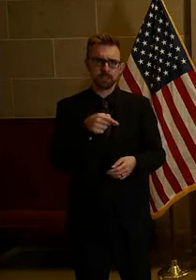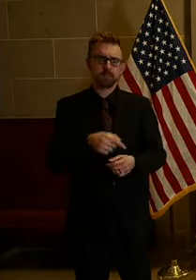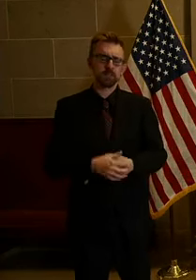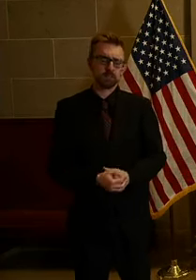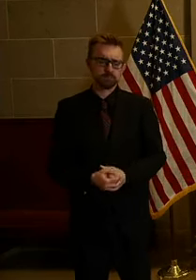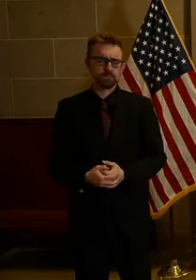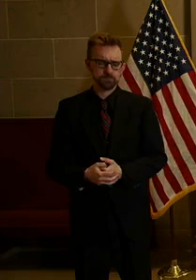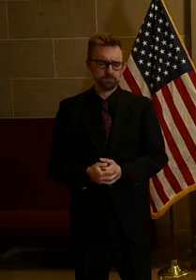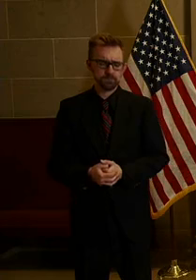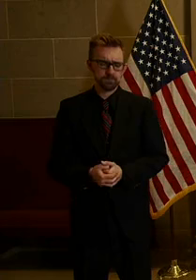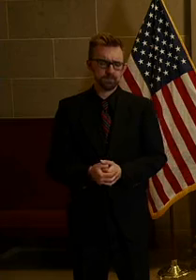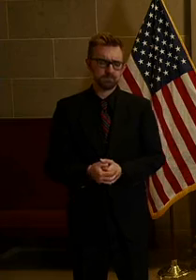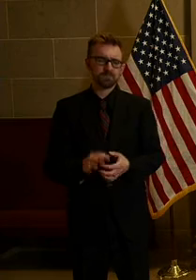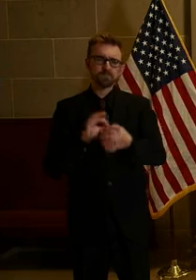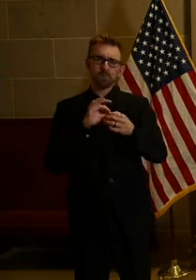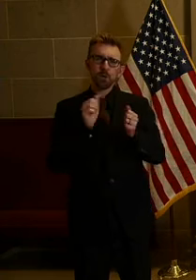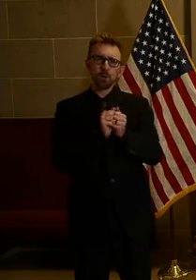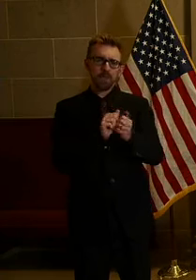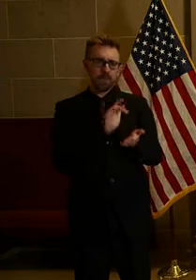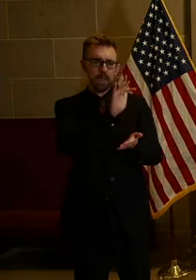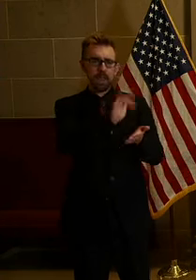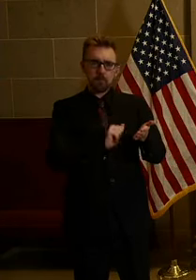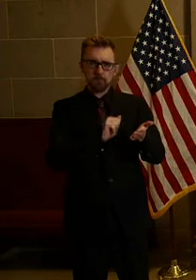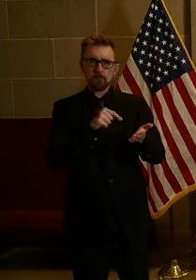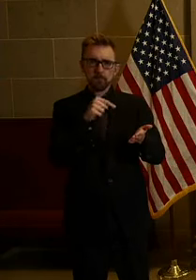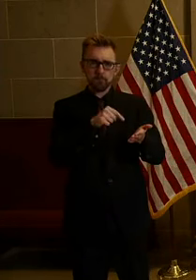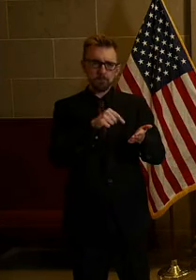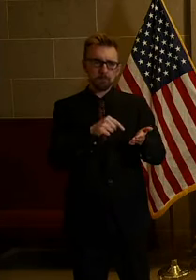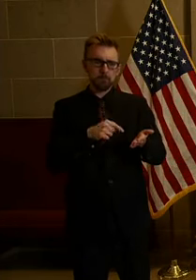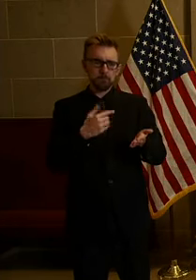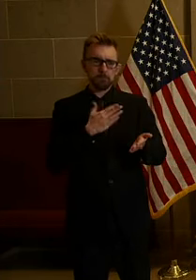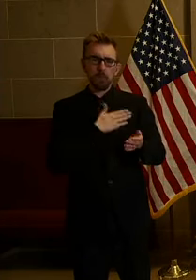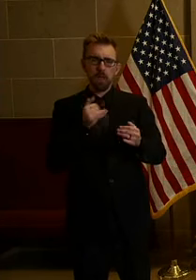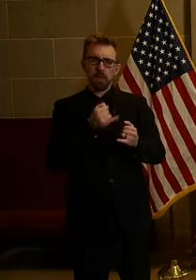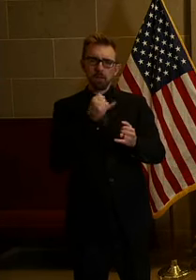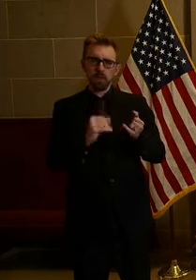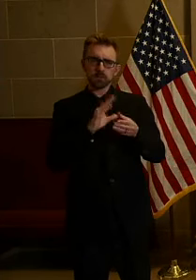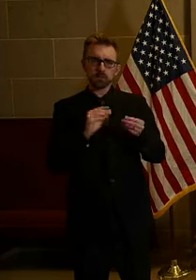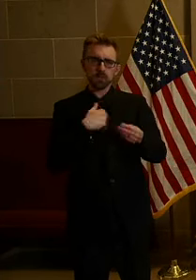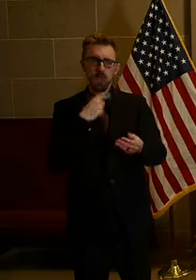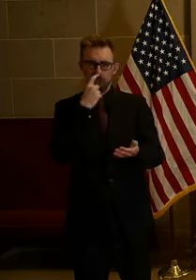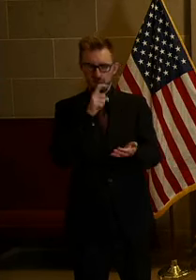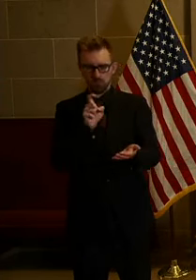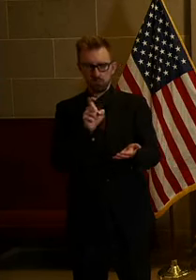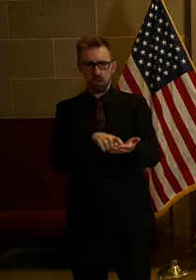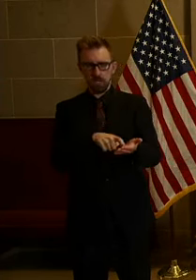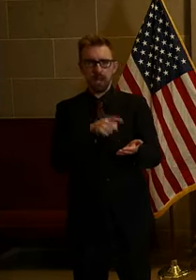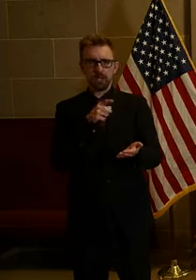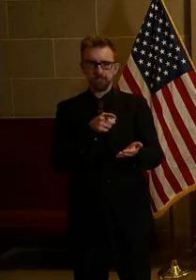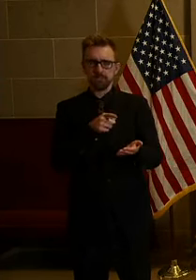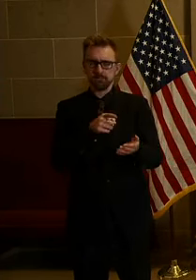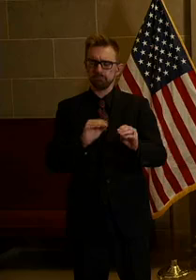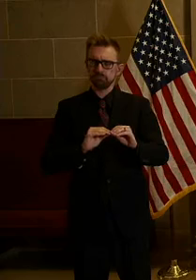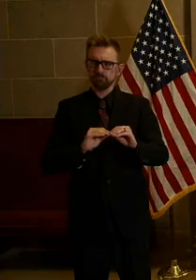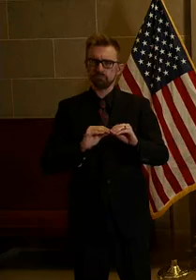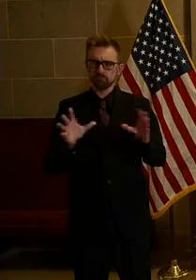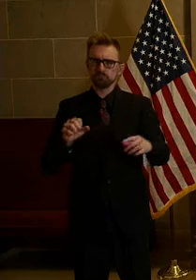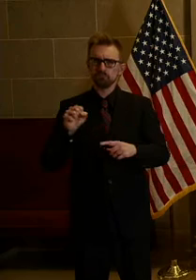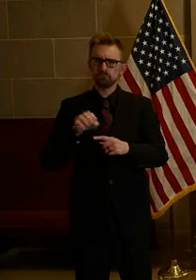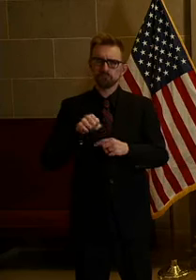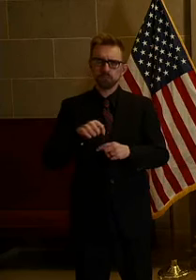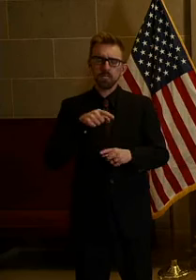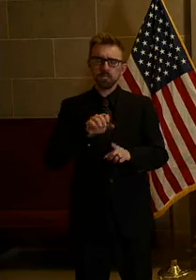And speaking of gaps, in closing, I will recognize that there is no doubt that this